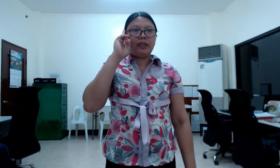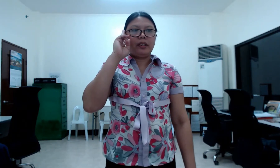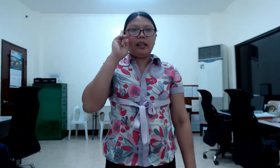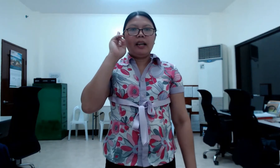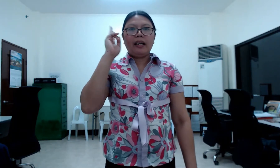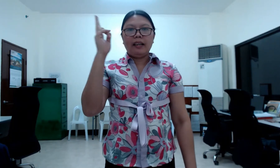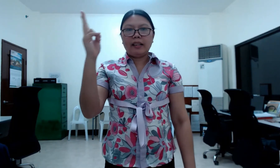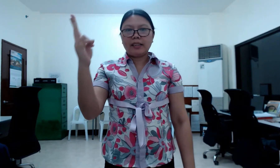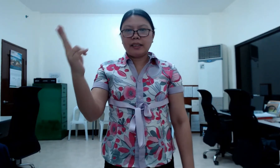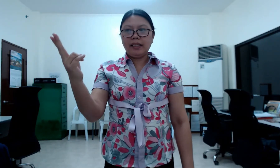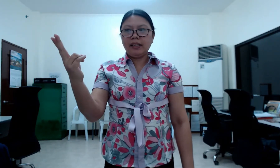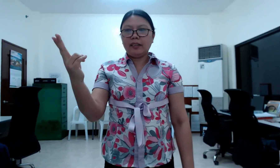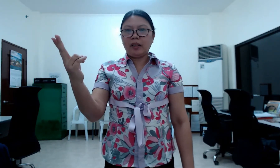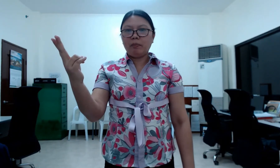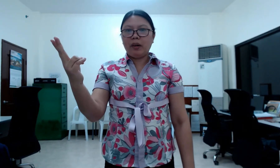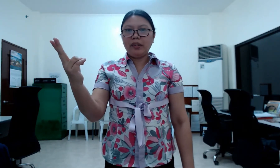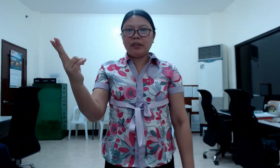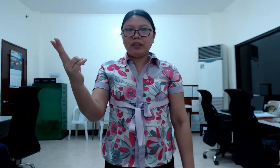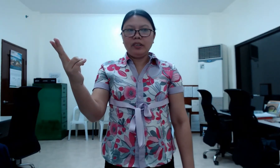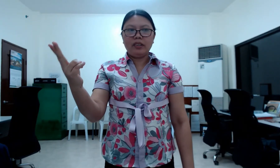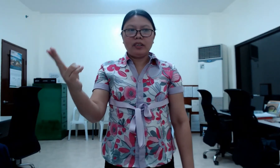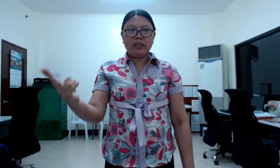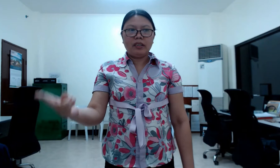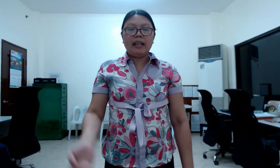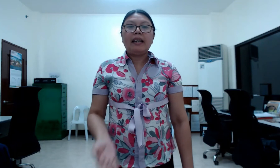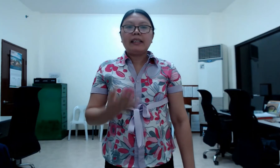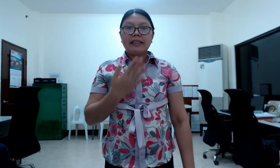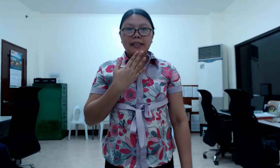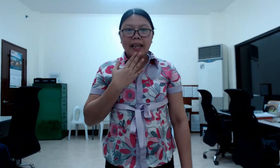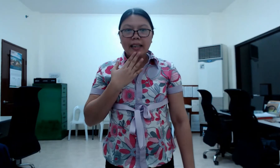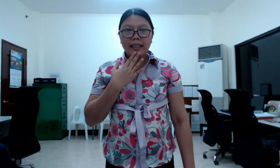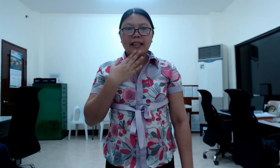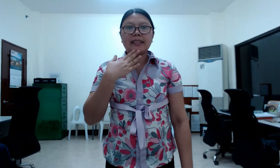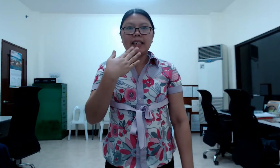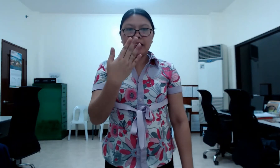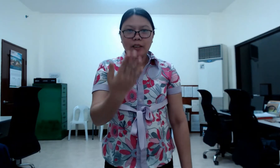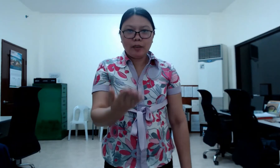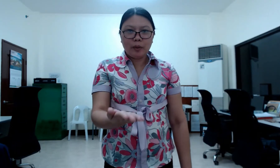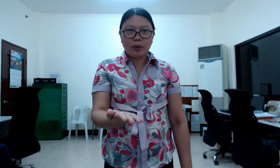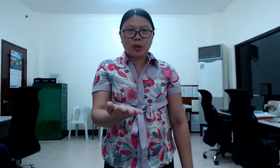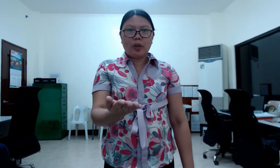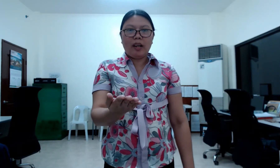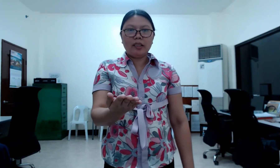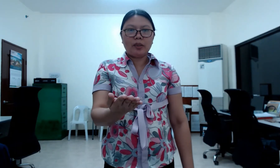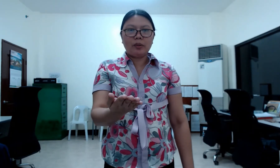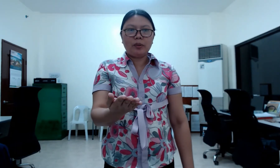Let's see, grandmother. Send a thank you note to answer. Stanza 2.